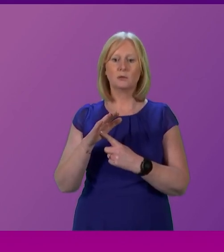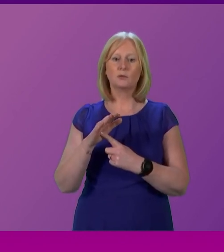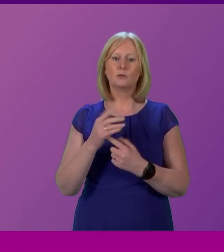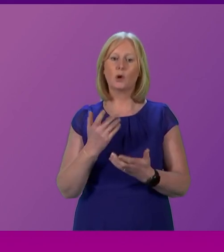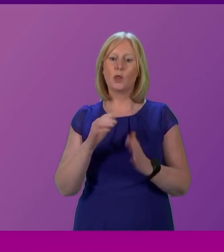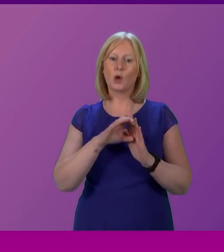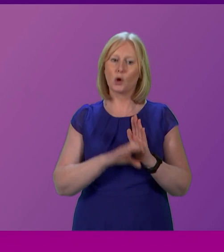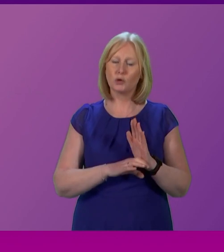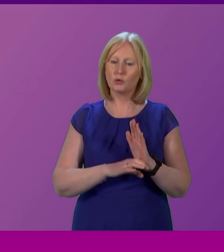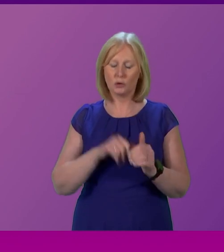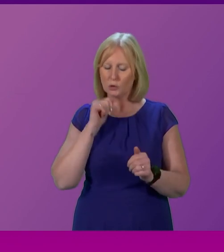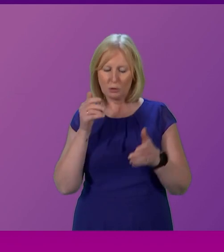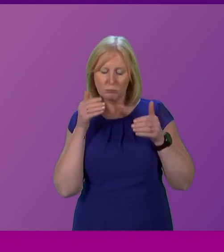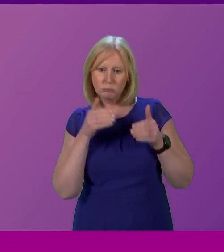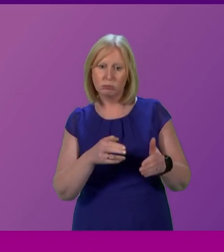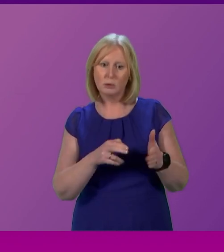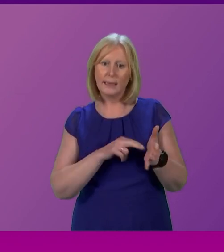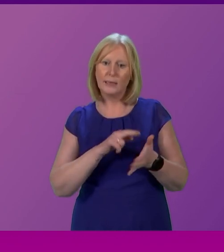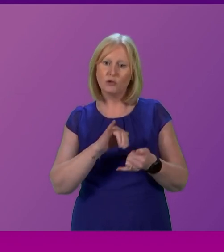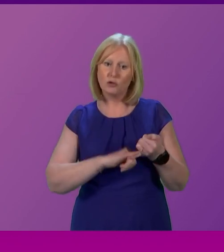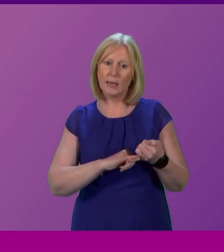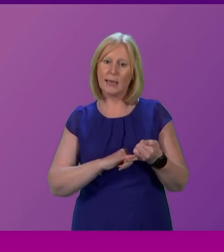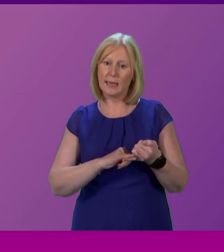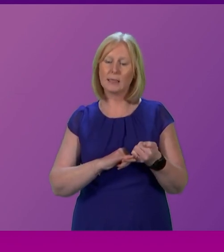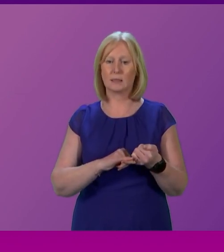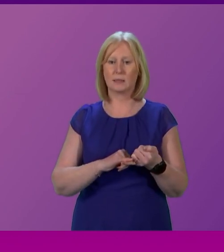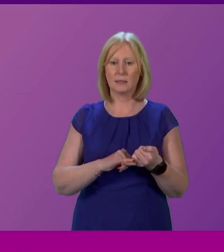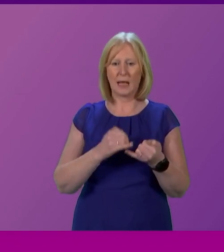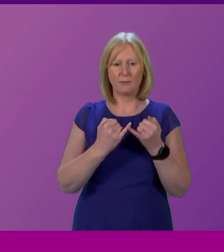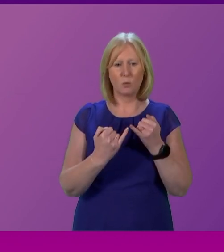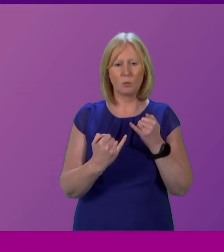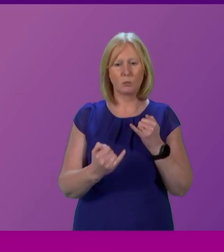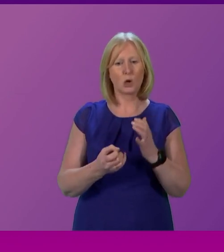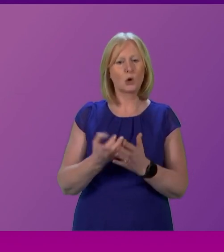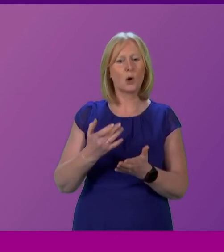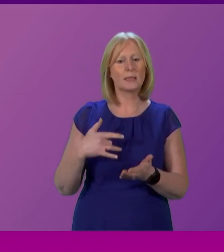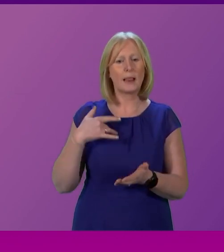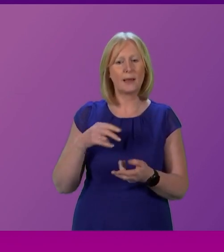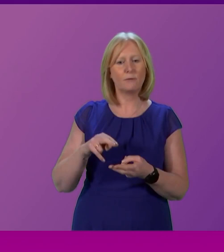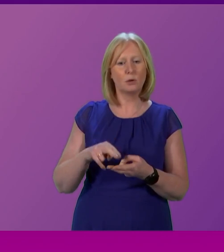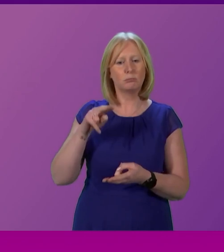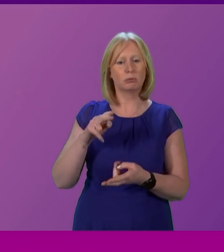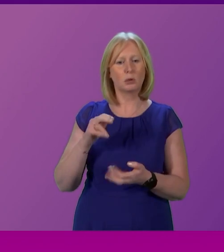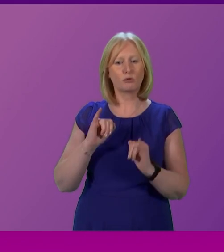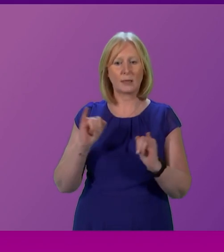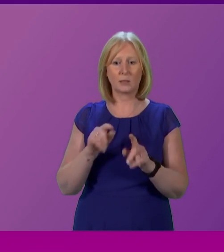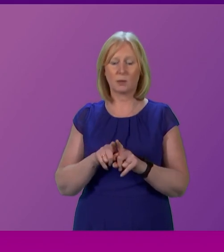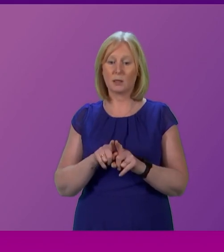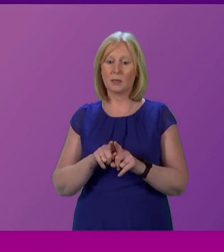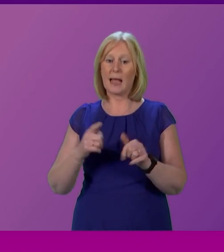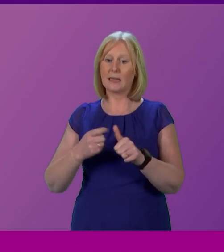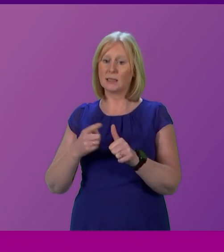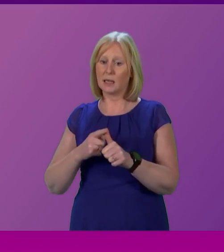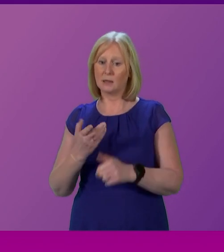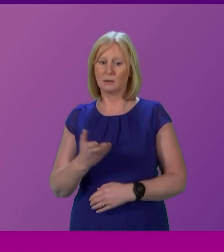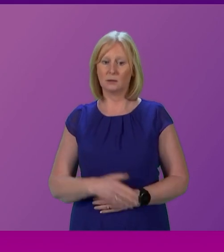tackling the health crisis and the cost of living crisis that is getting worse. Yes, I will. Briefly. Alistair Allen. I thank the member for